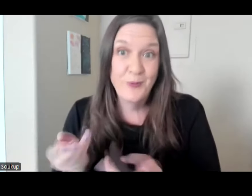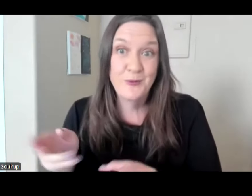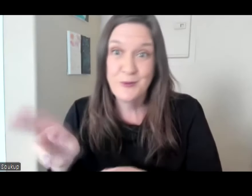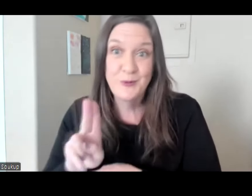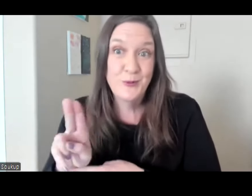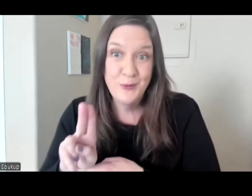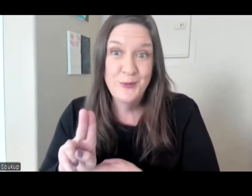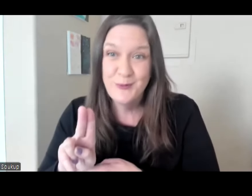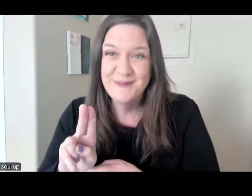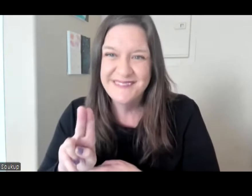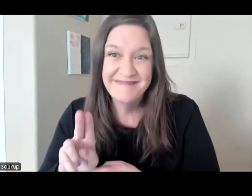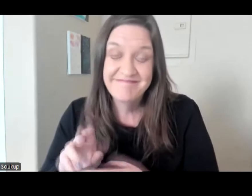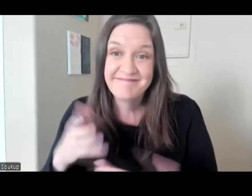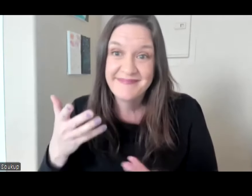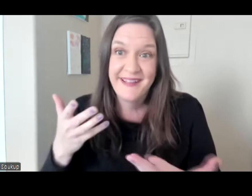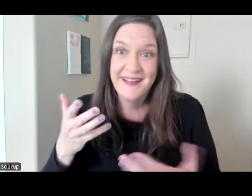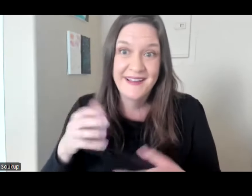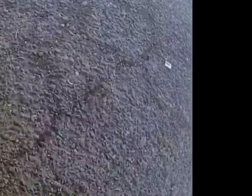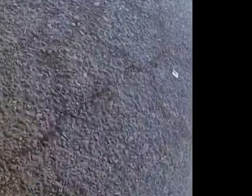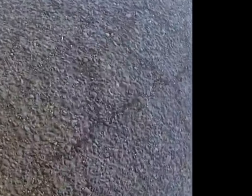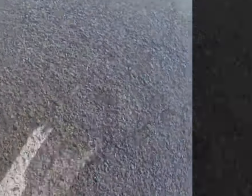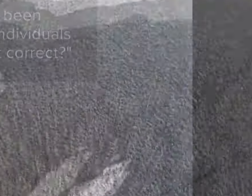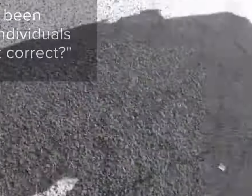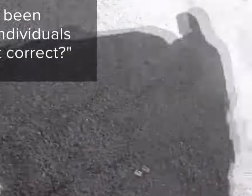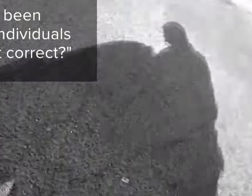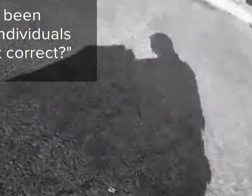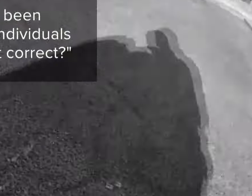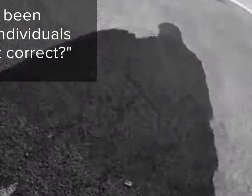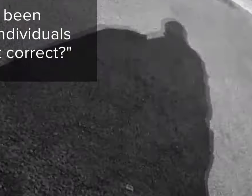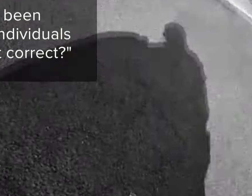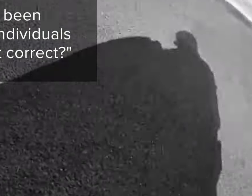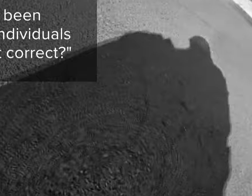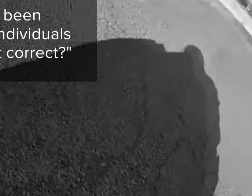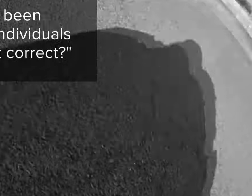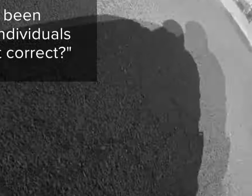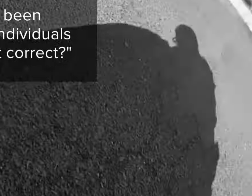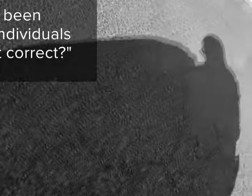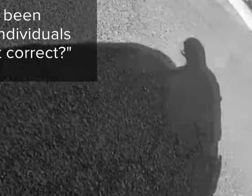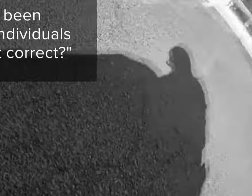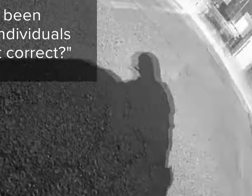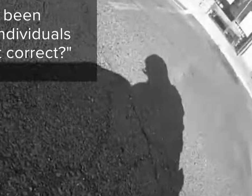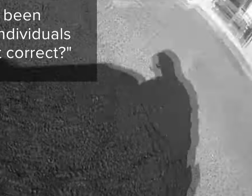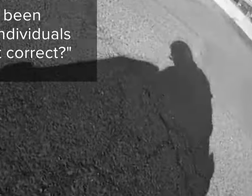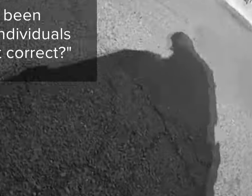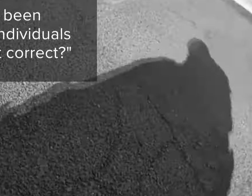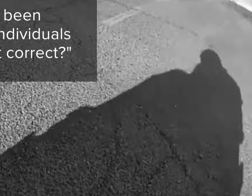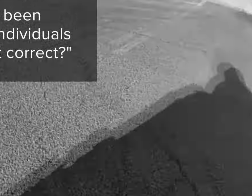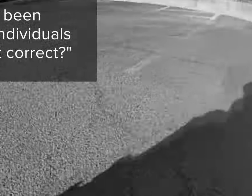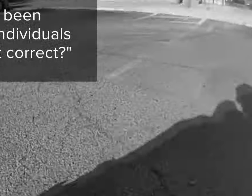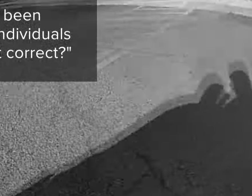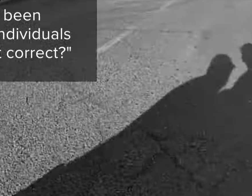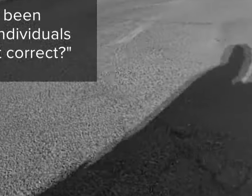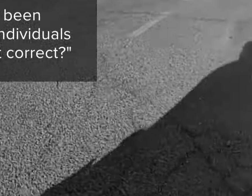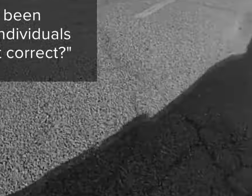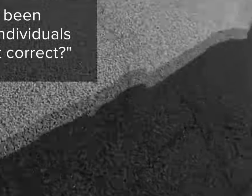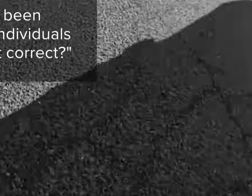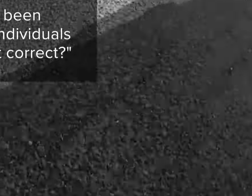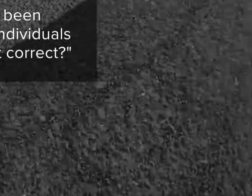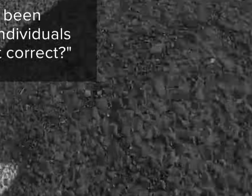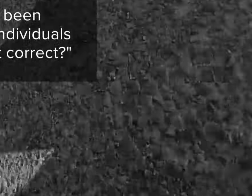important as how to use a handgun. Training. You testified earlier that you've been trained on how to interact with individuals who are hearing impaired.